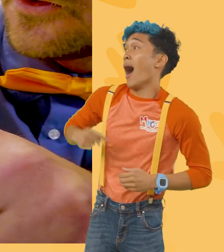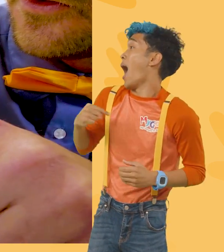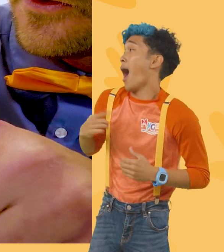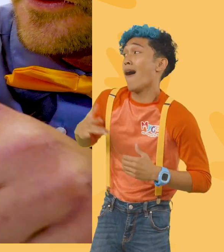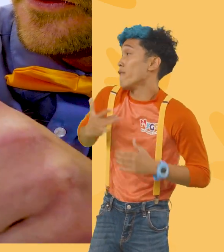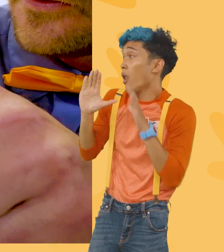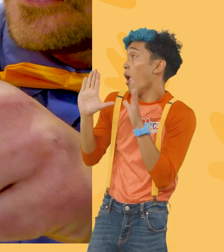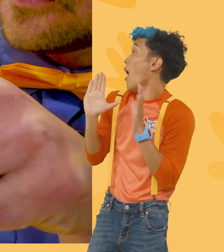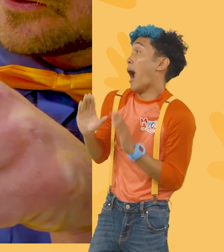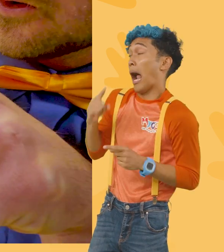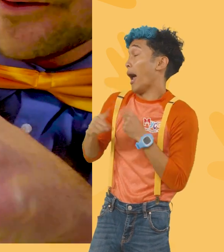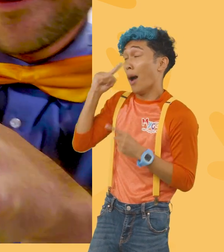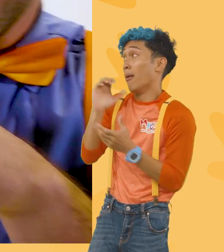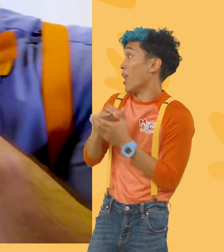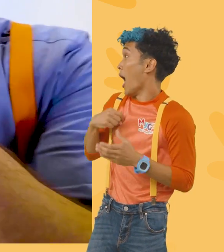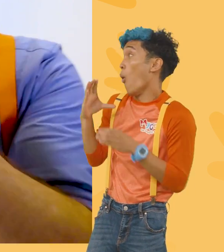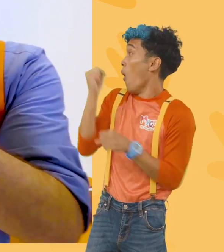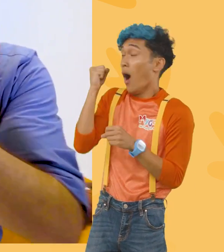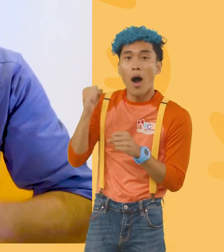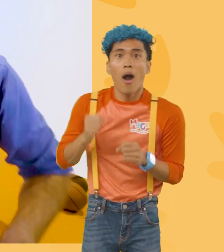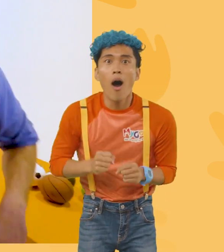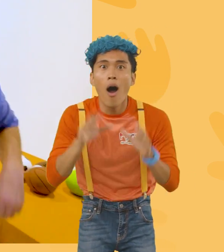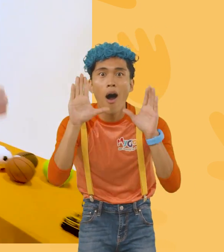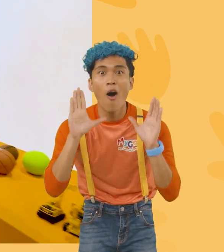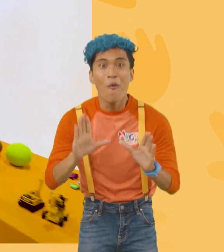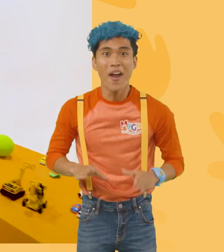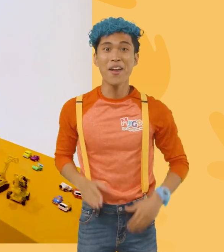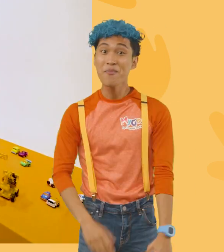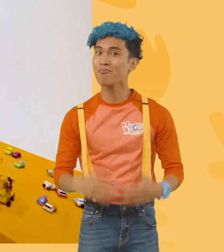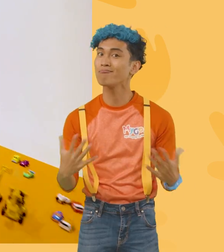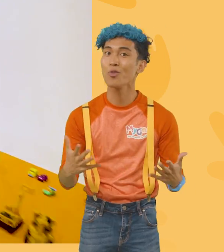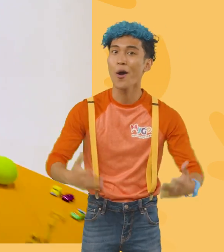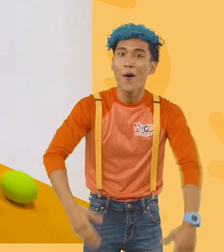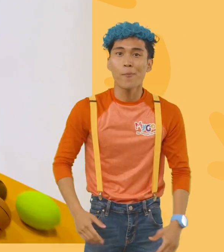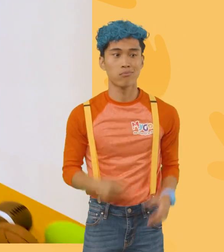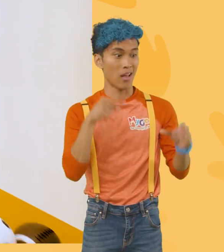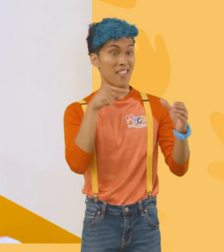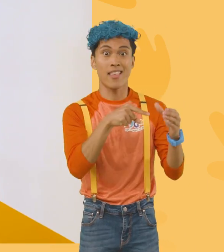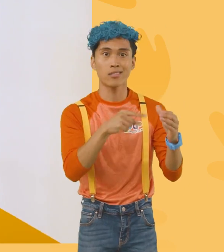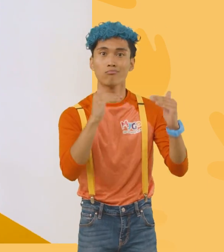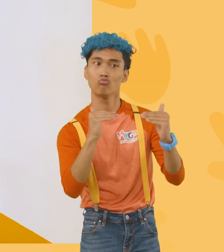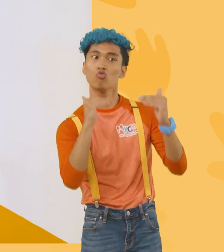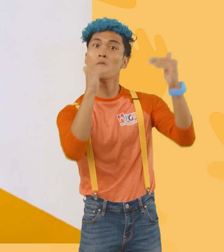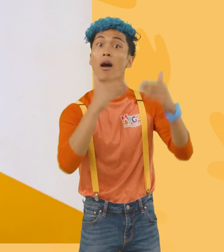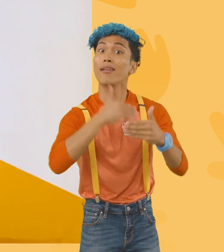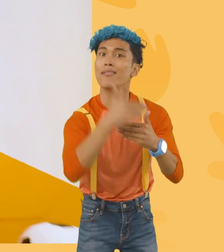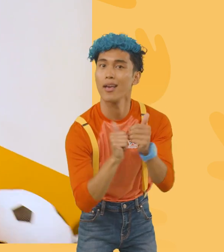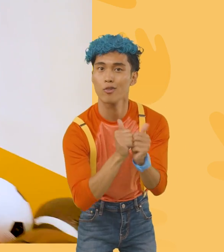amazing. I can't believe I've won. Great. Well, it's going to move on to the next race. Half full